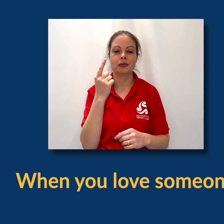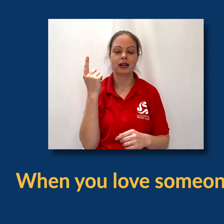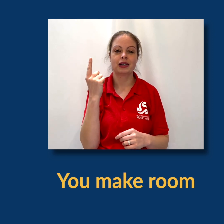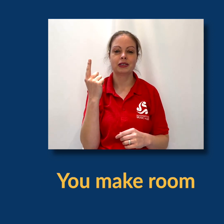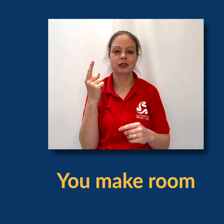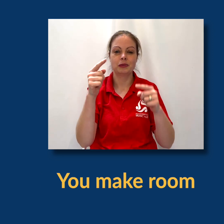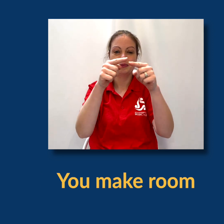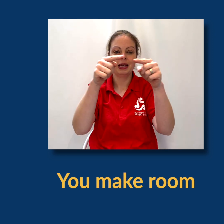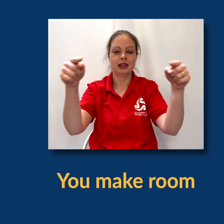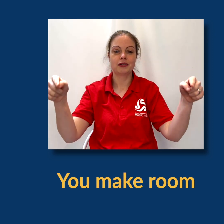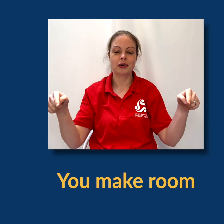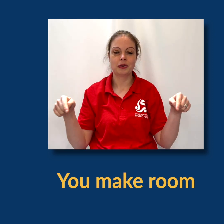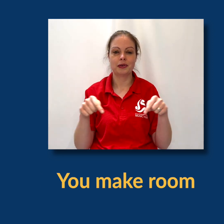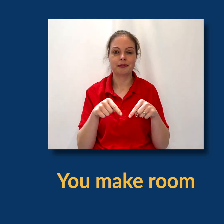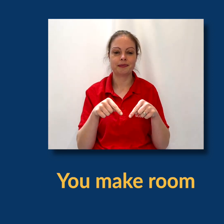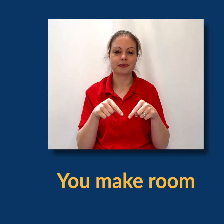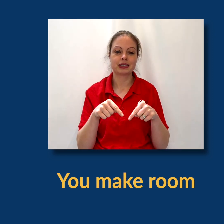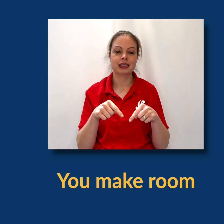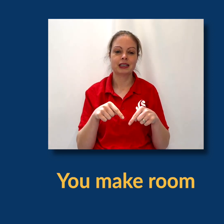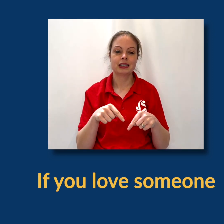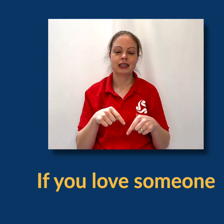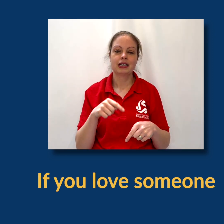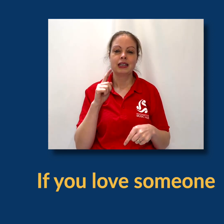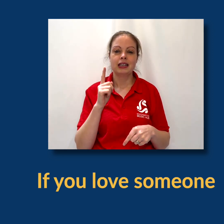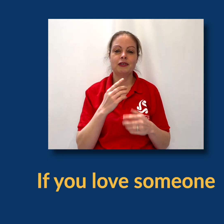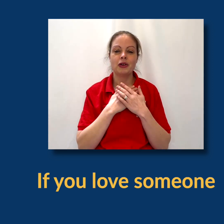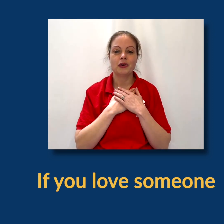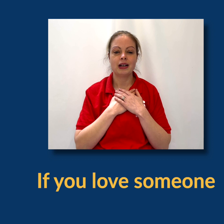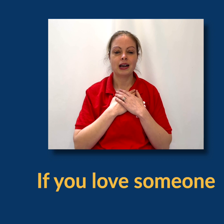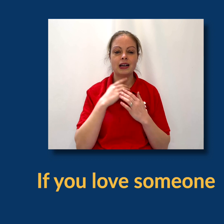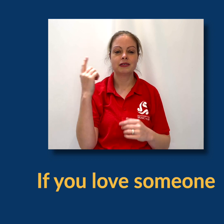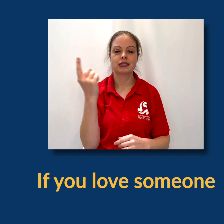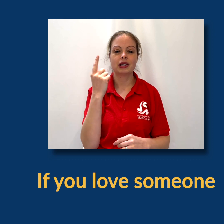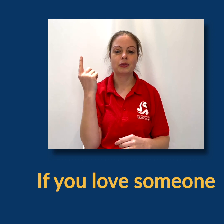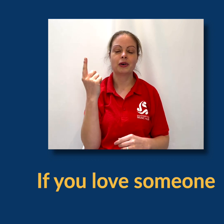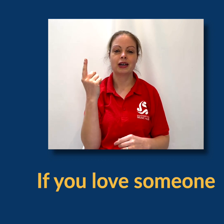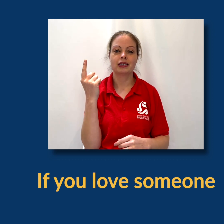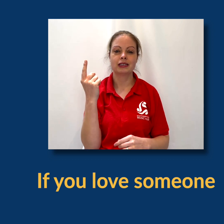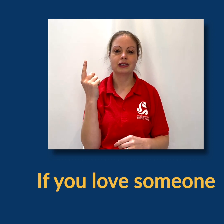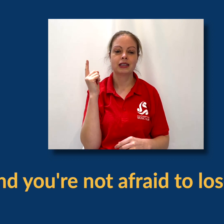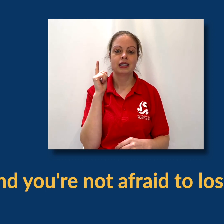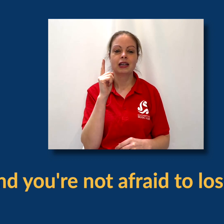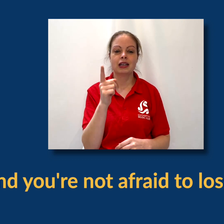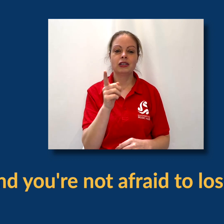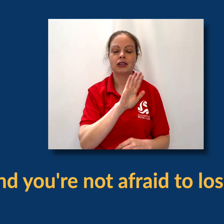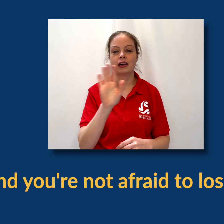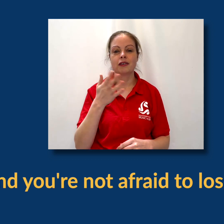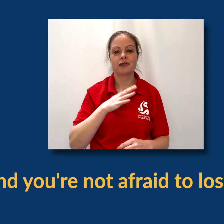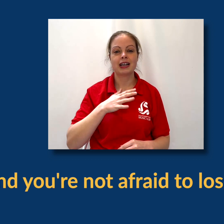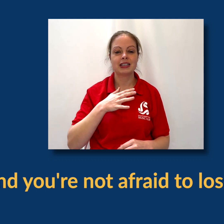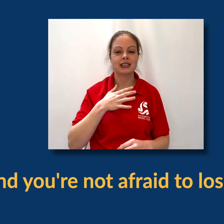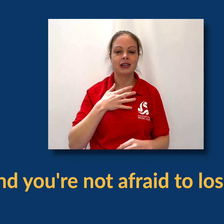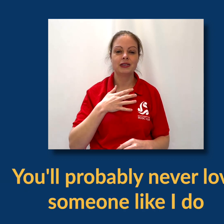someone, you make room. If you love someone and you're